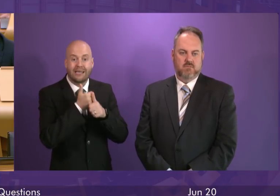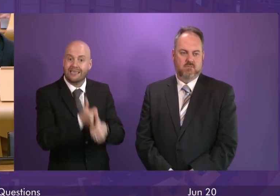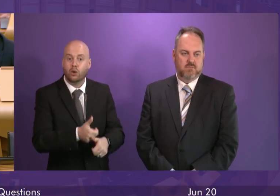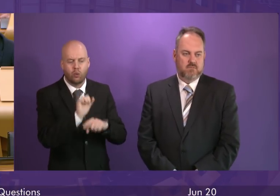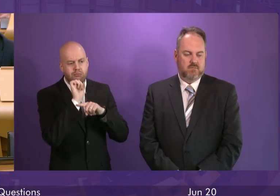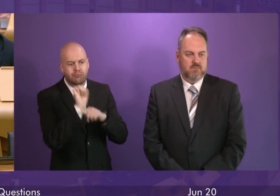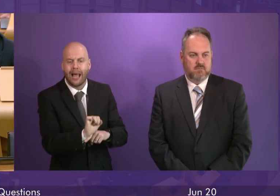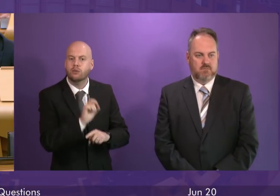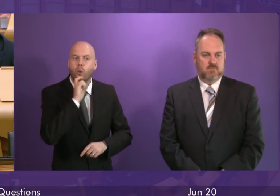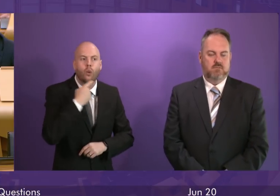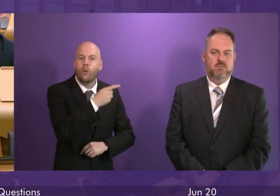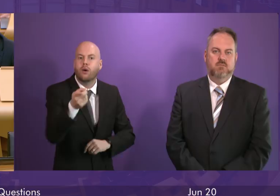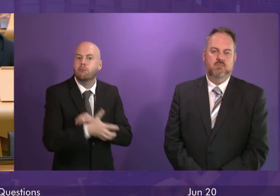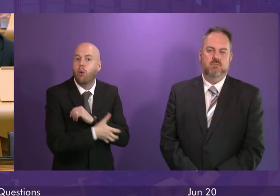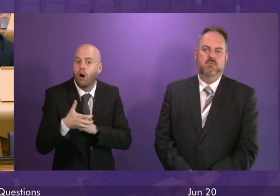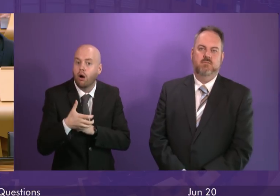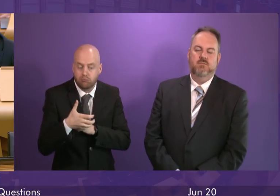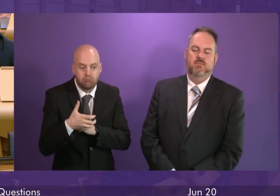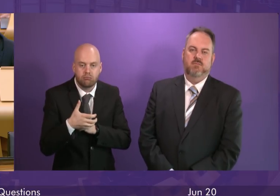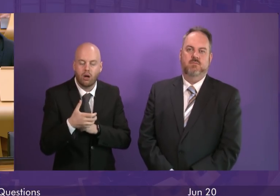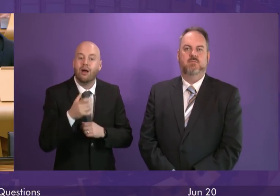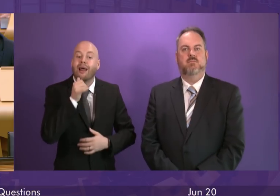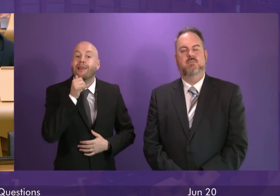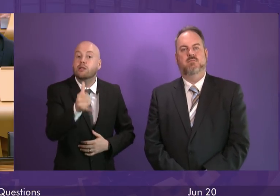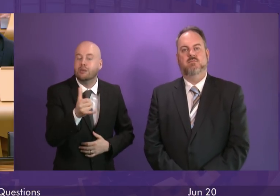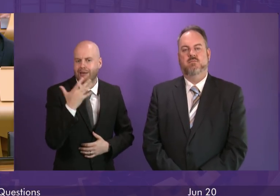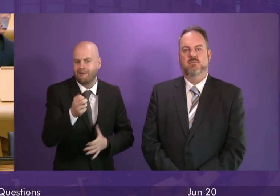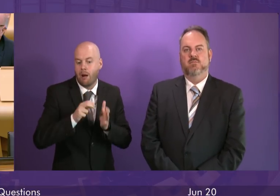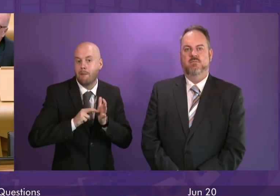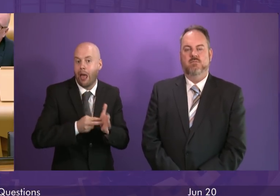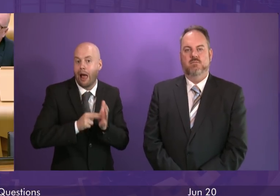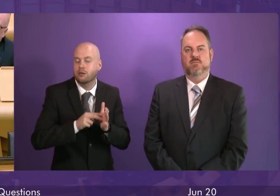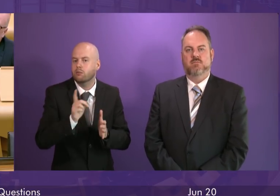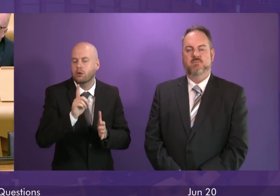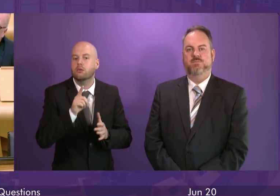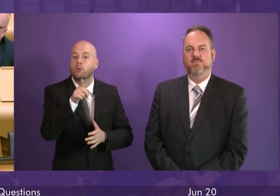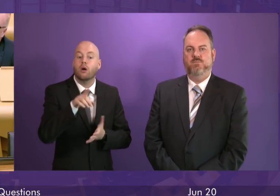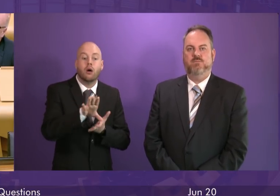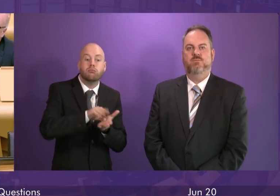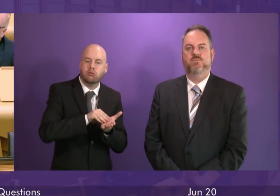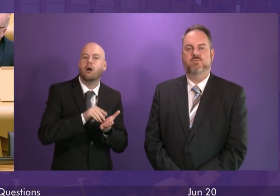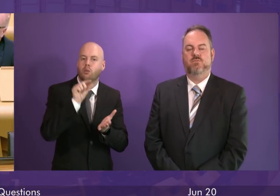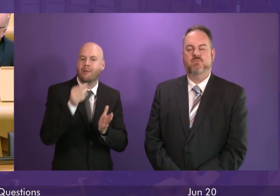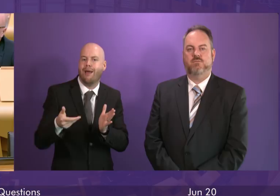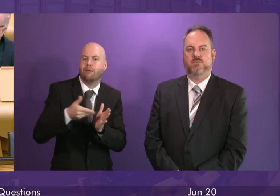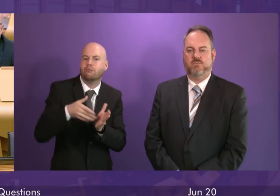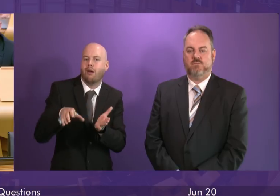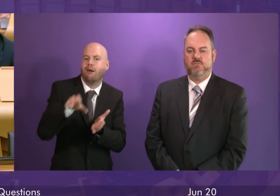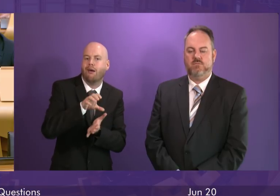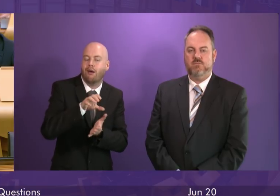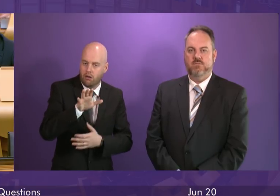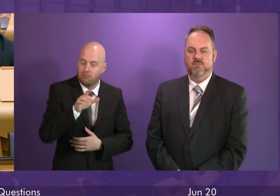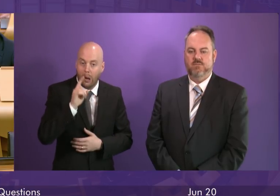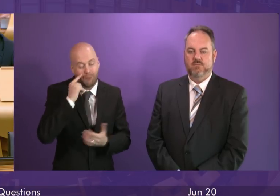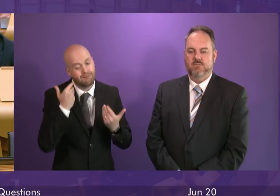setting out our plans on the income supplement, which I look forward to setting out to this parliament. But I say